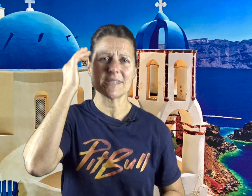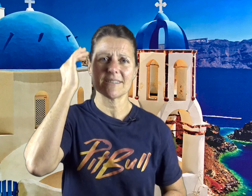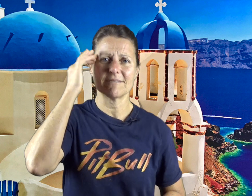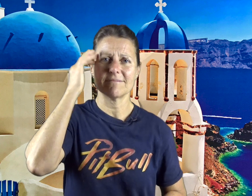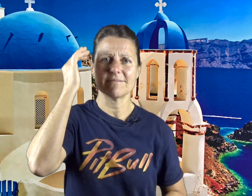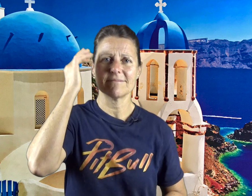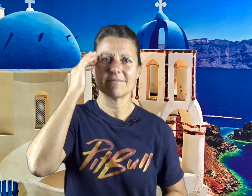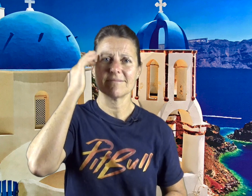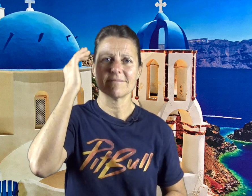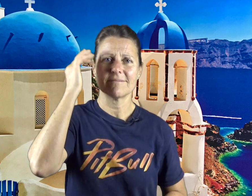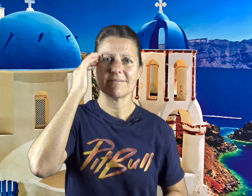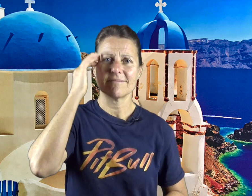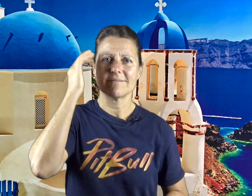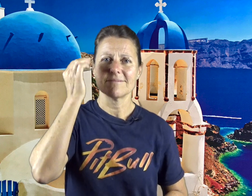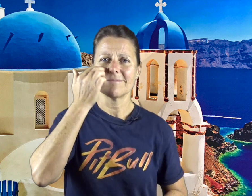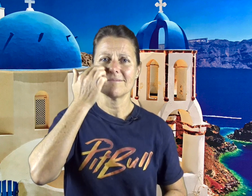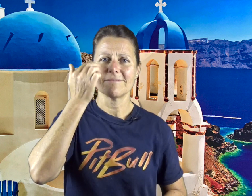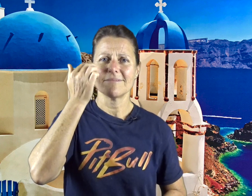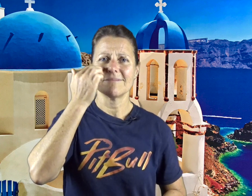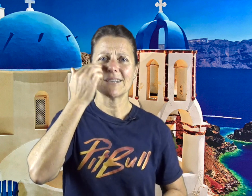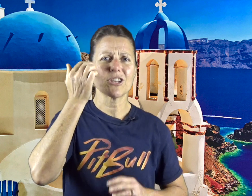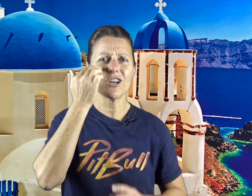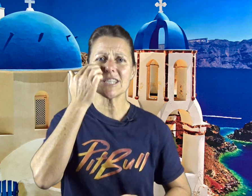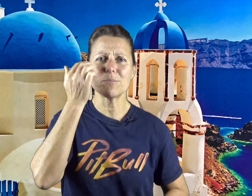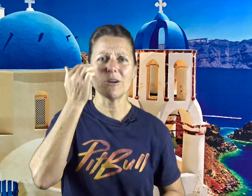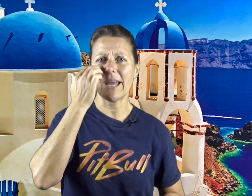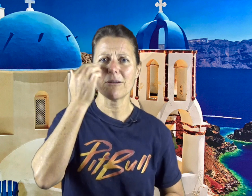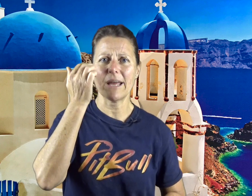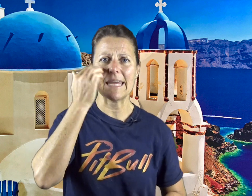that have cursed me around money,